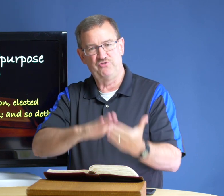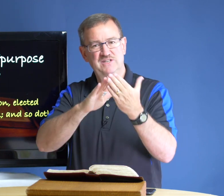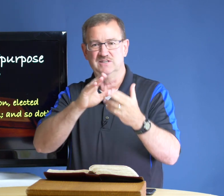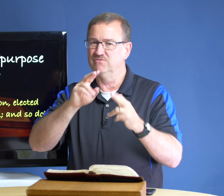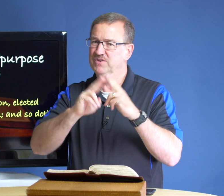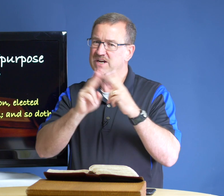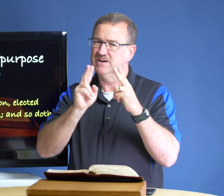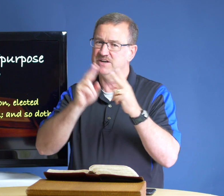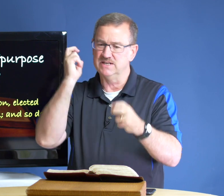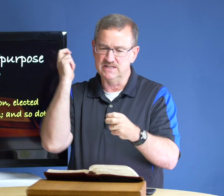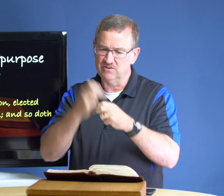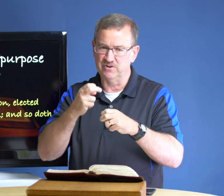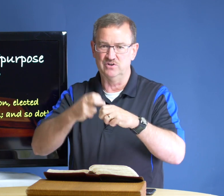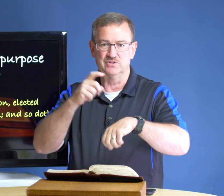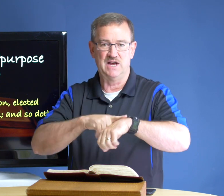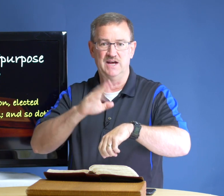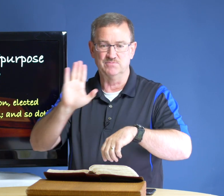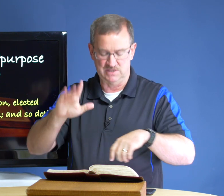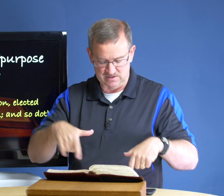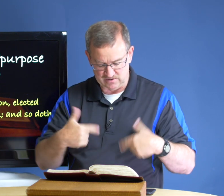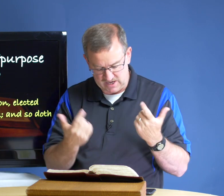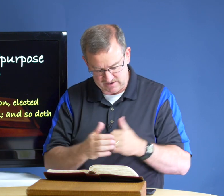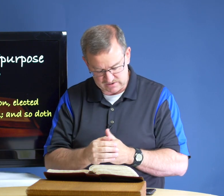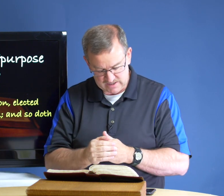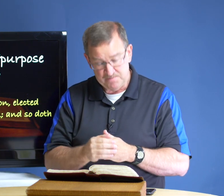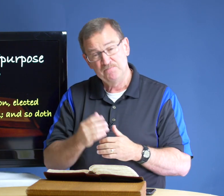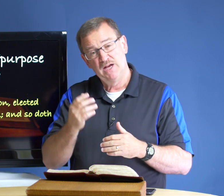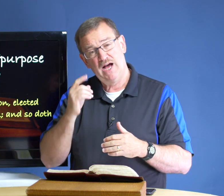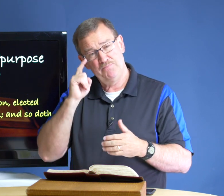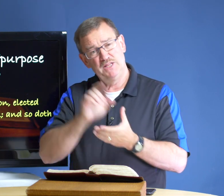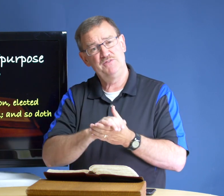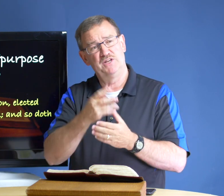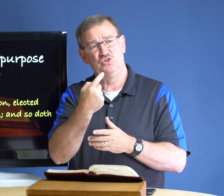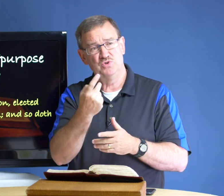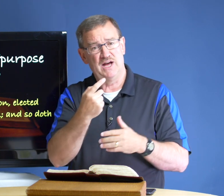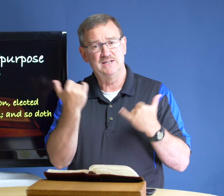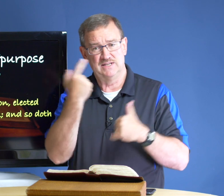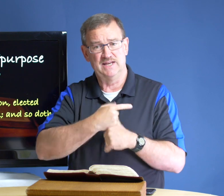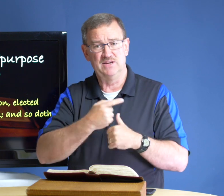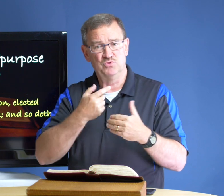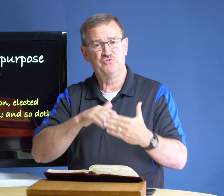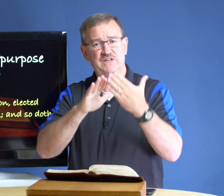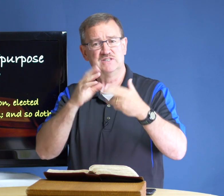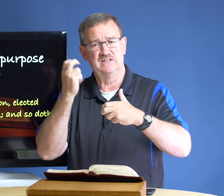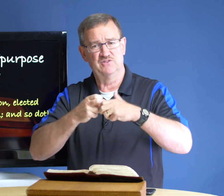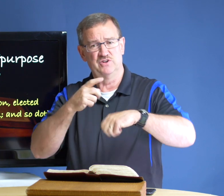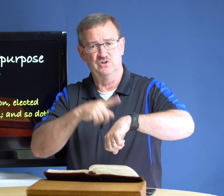facing very difficult times in their lives i believe that you and i today we're facing difficult